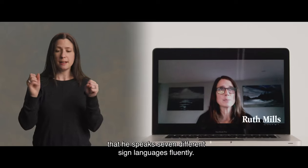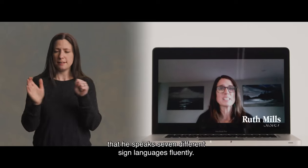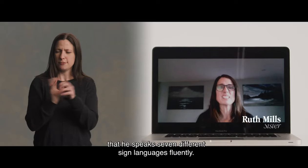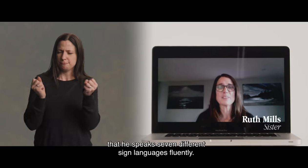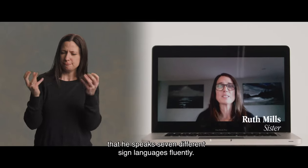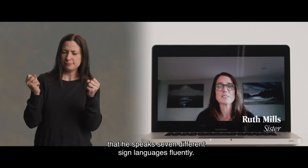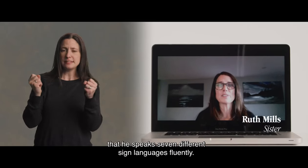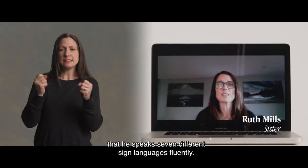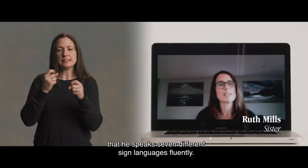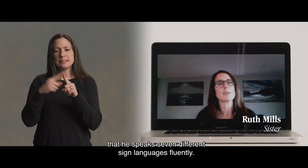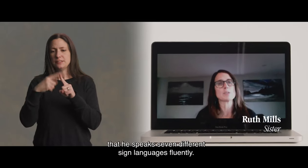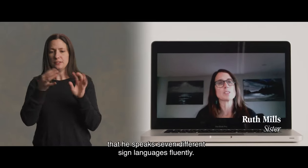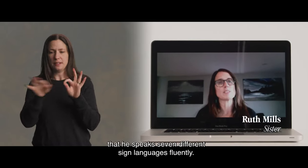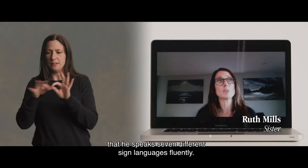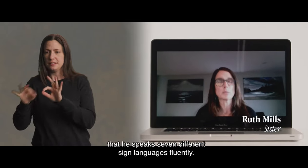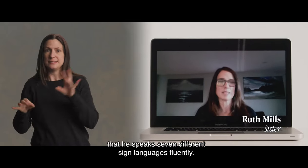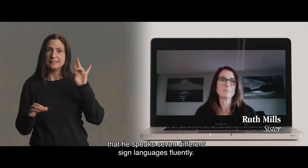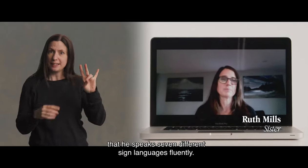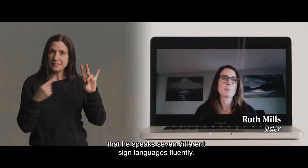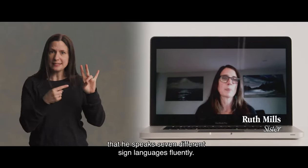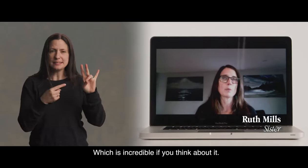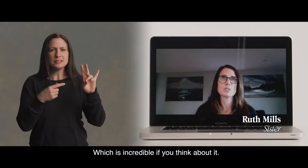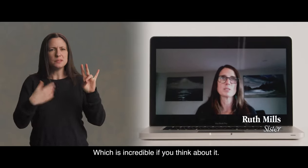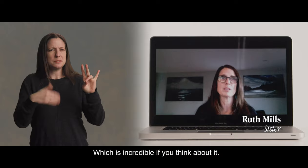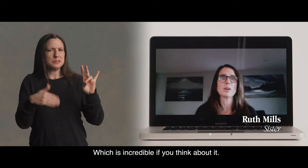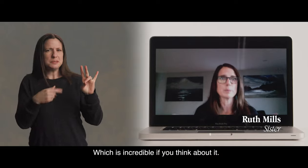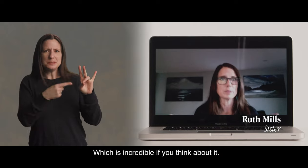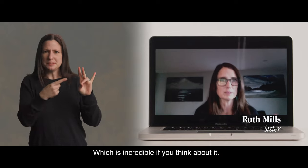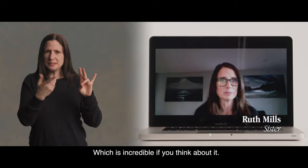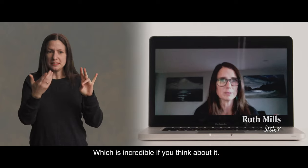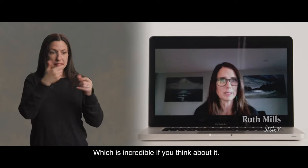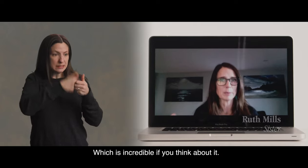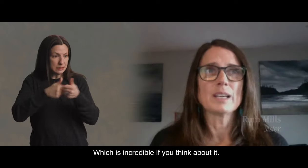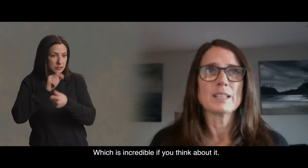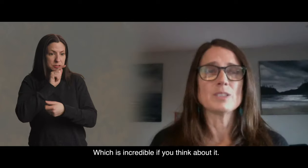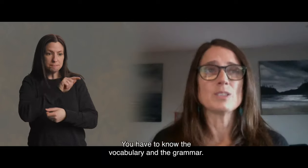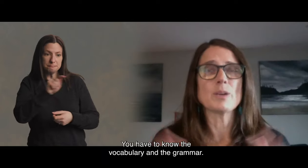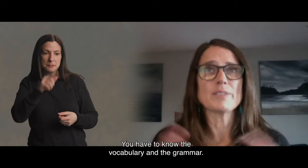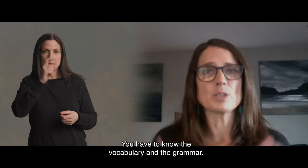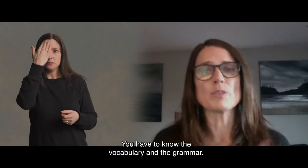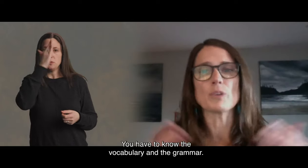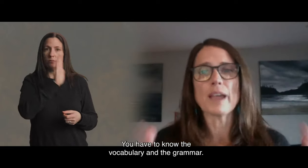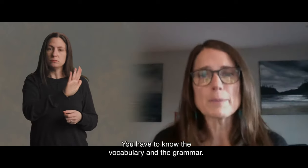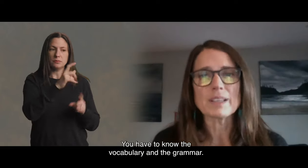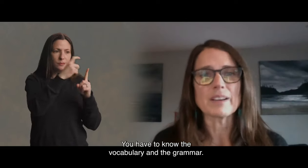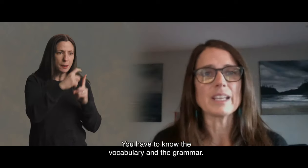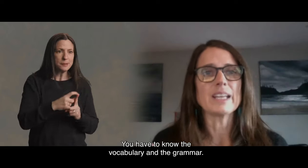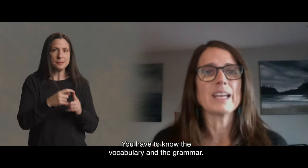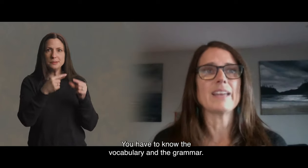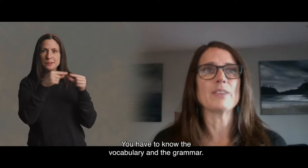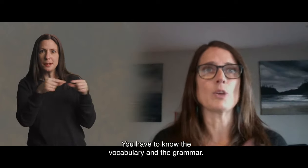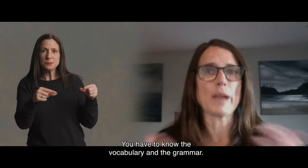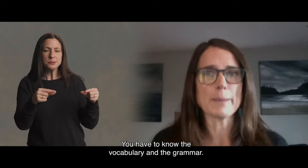that he speaks seven different sign languages fluently, which is incredible if you think about it. You have to know the vocabulary